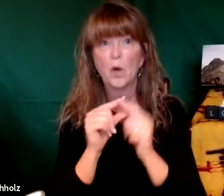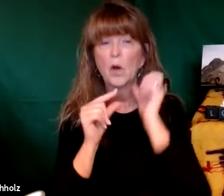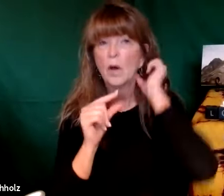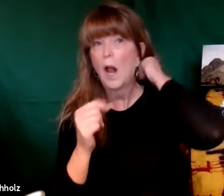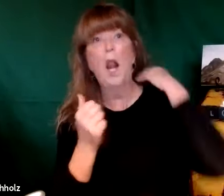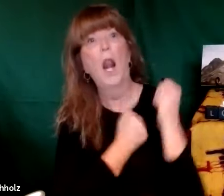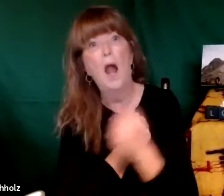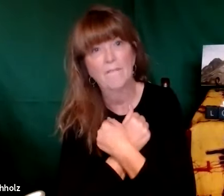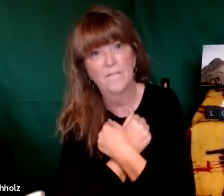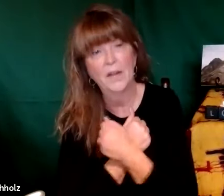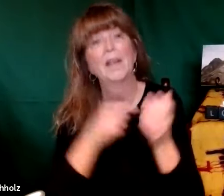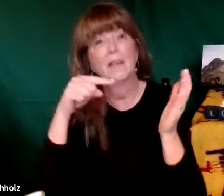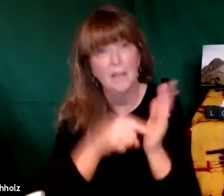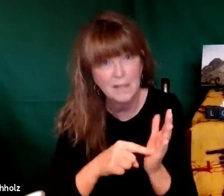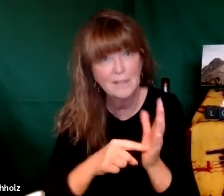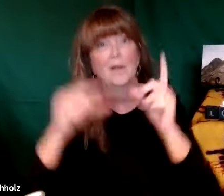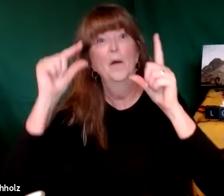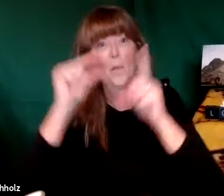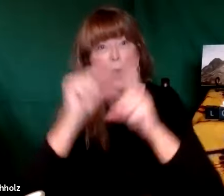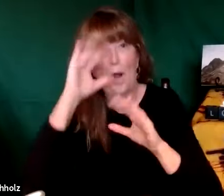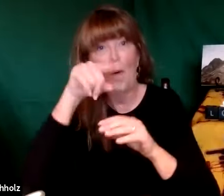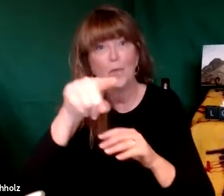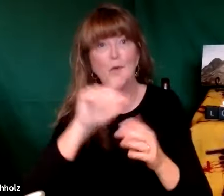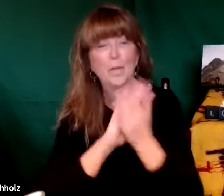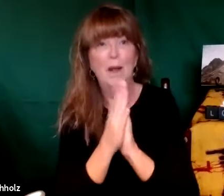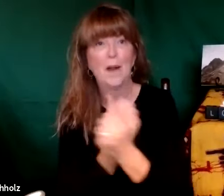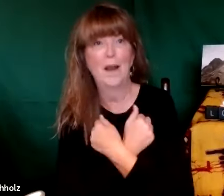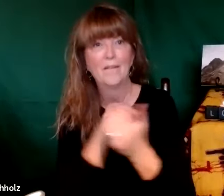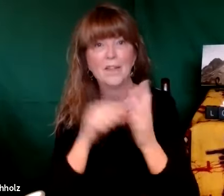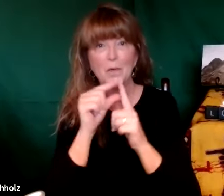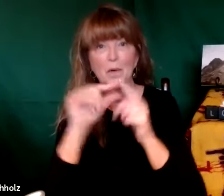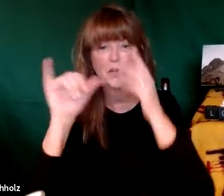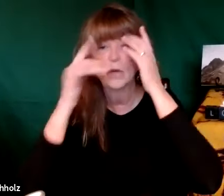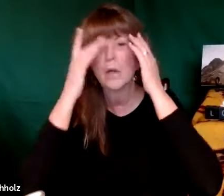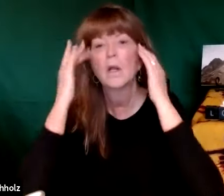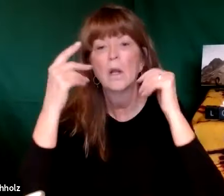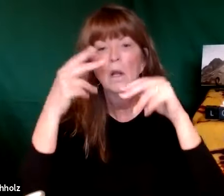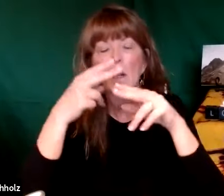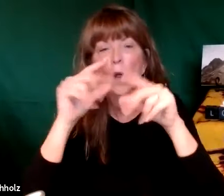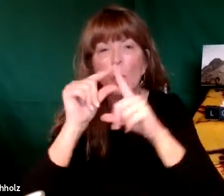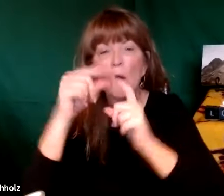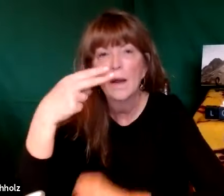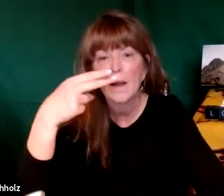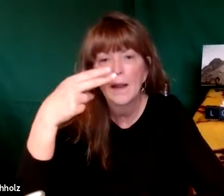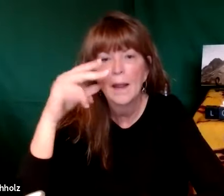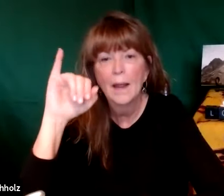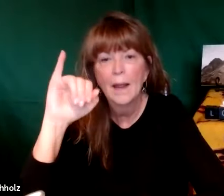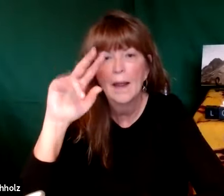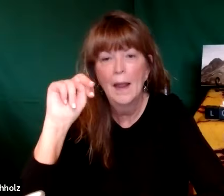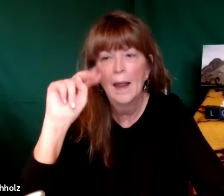in Hebrew there's a word that I just love I just love this word and I hope you fall in love with this word too the word is